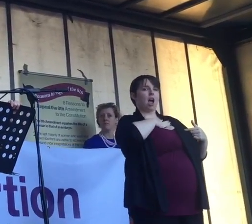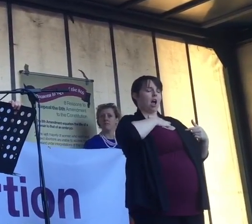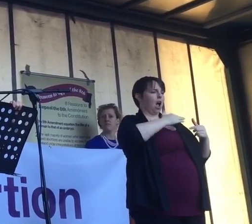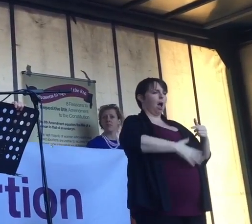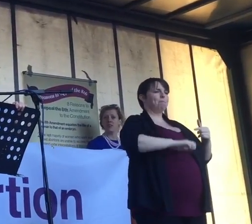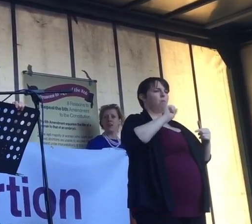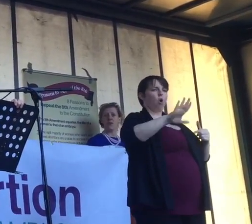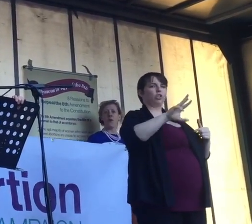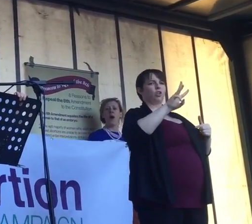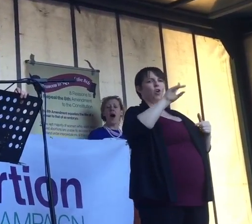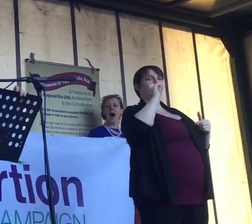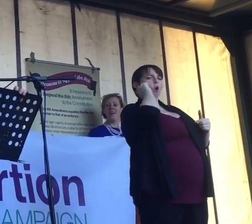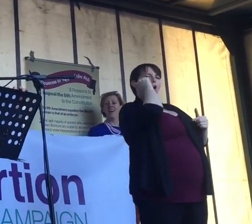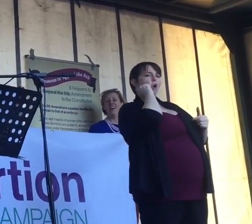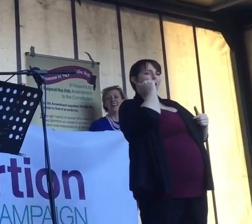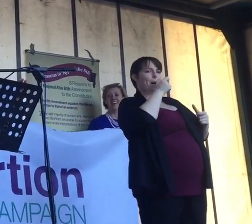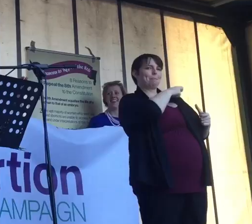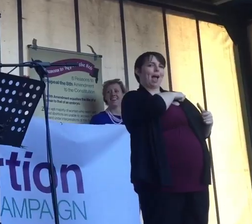badge with pride.